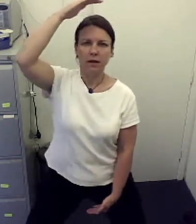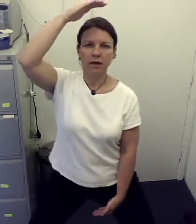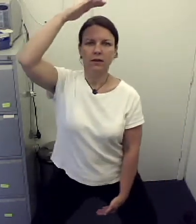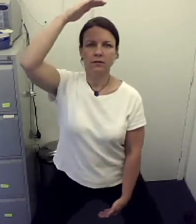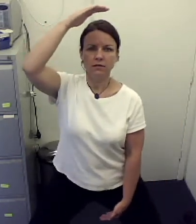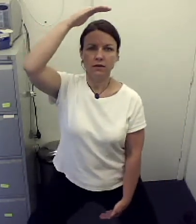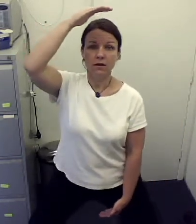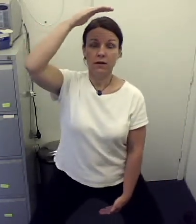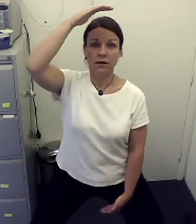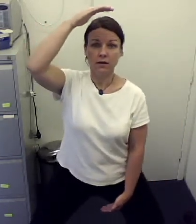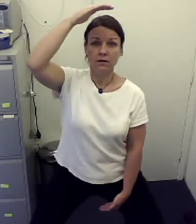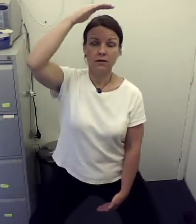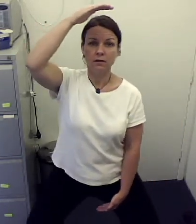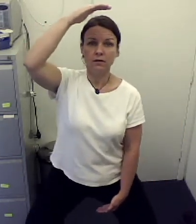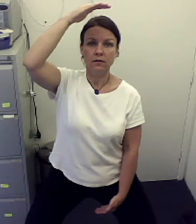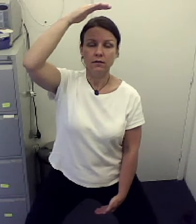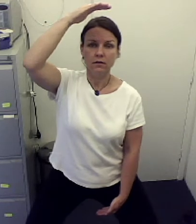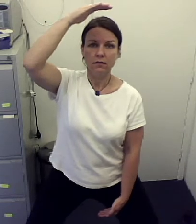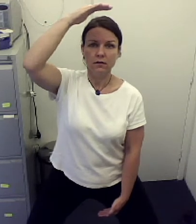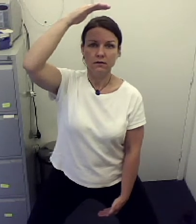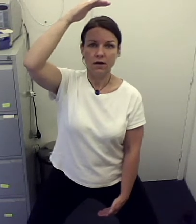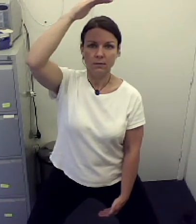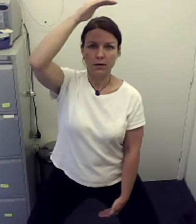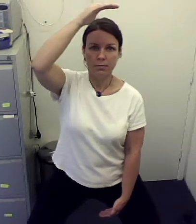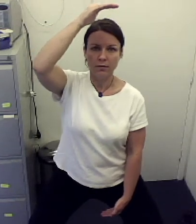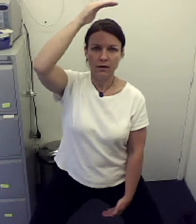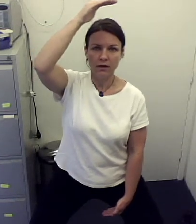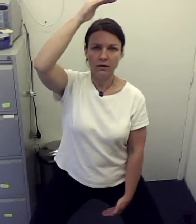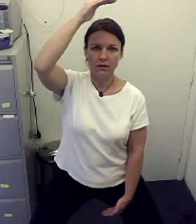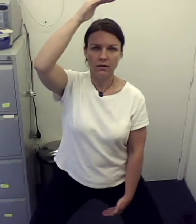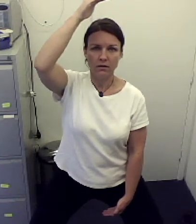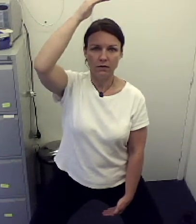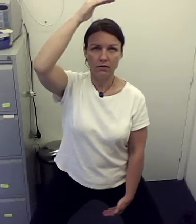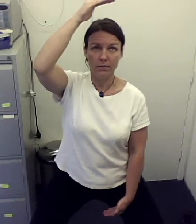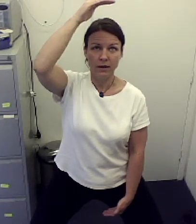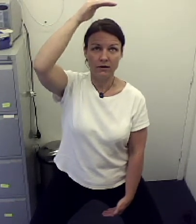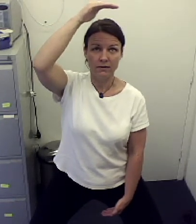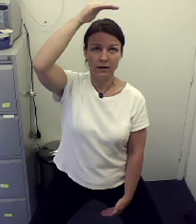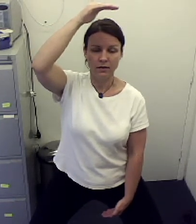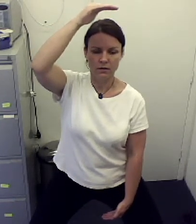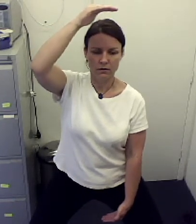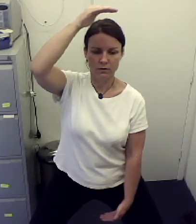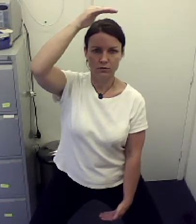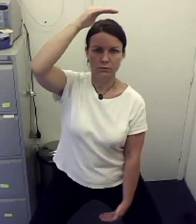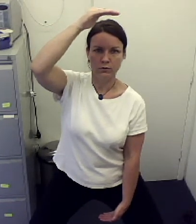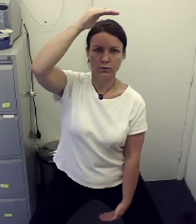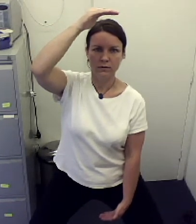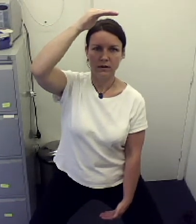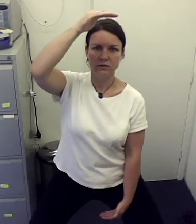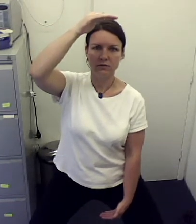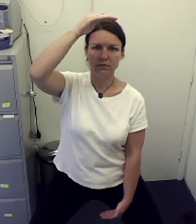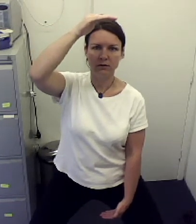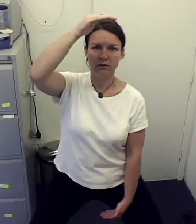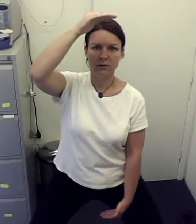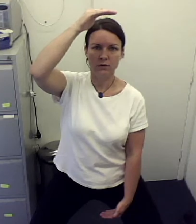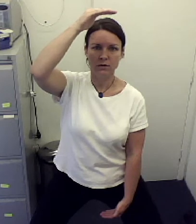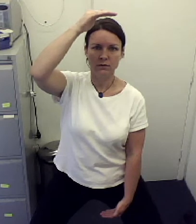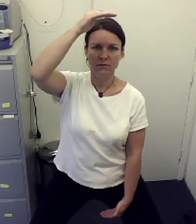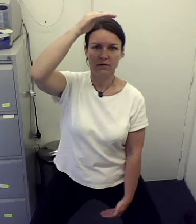And I start by bringing the top hand down through the energy field. And what I do is I